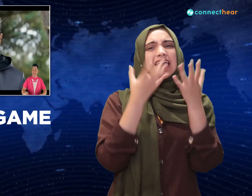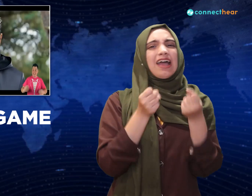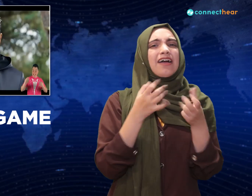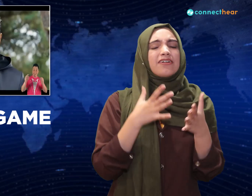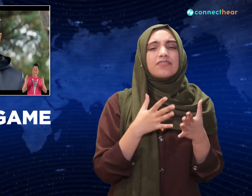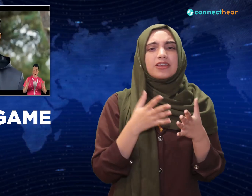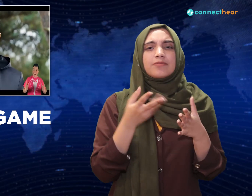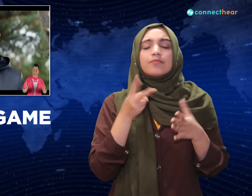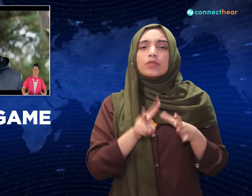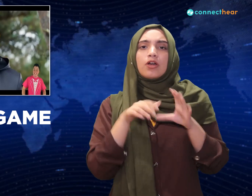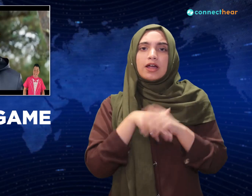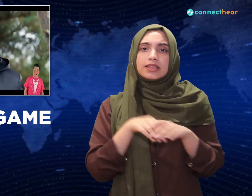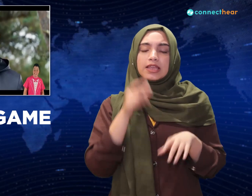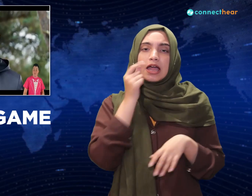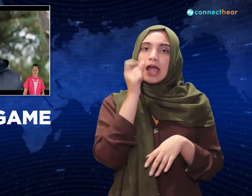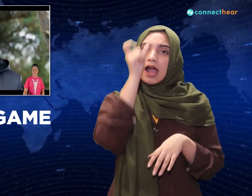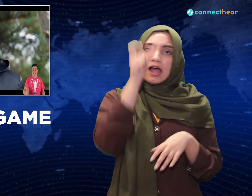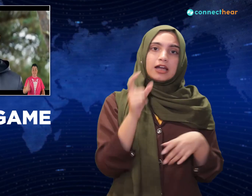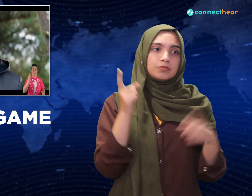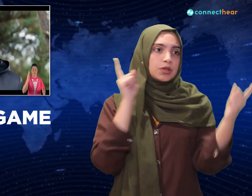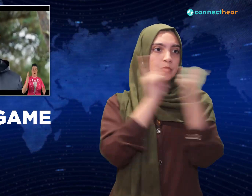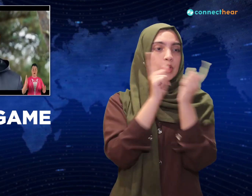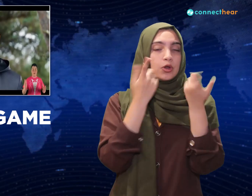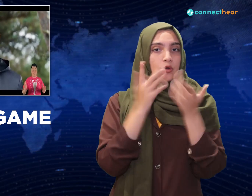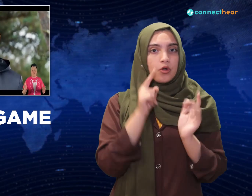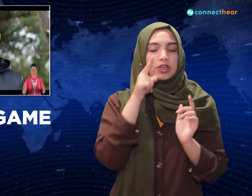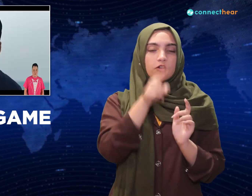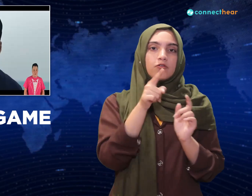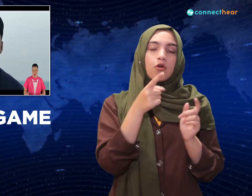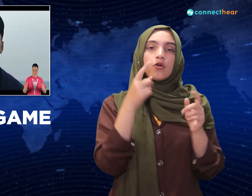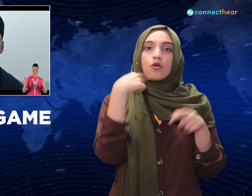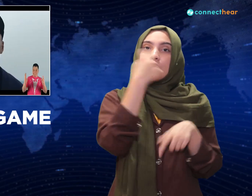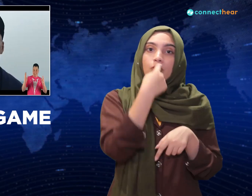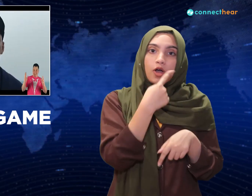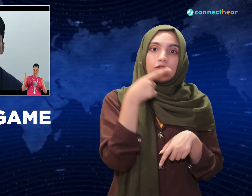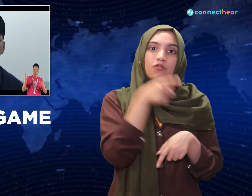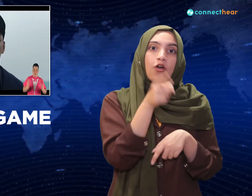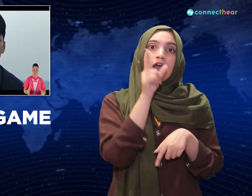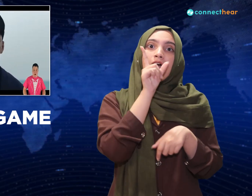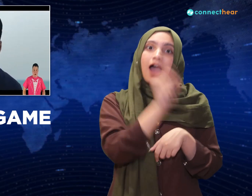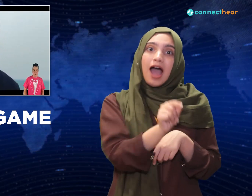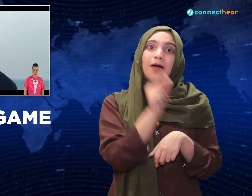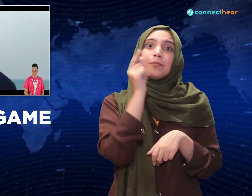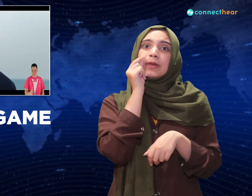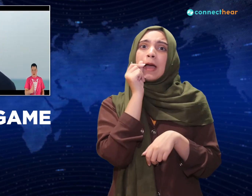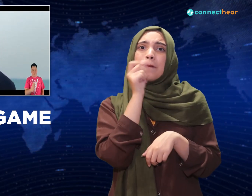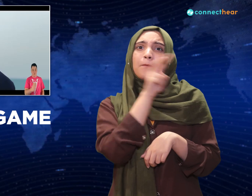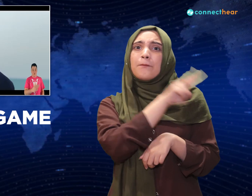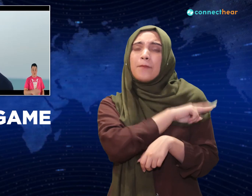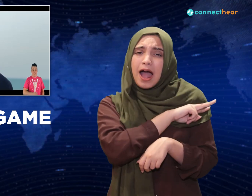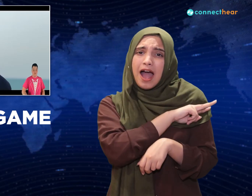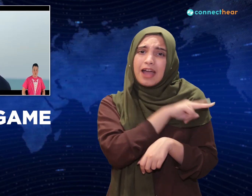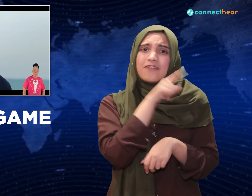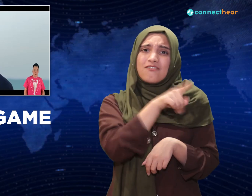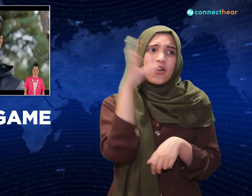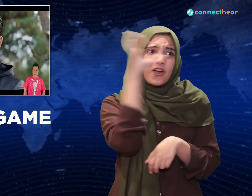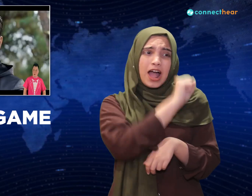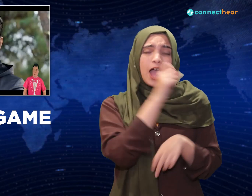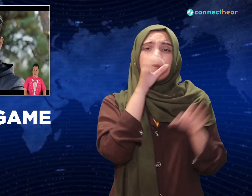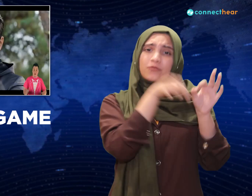it is his missing brother. What? It said you won, why'd you end up working for him? But we